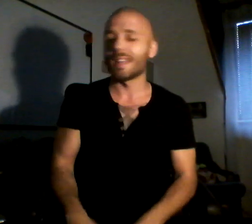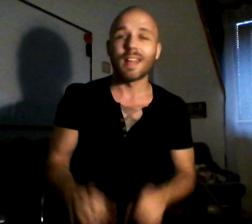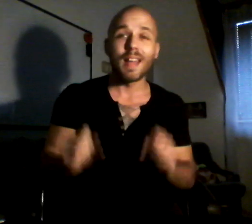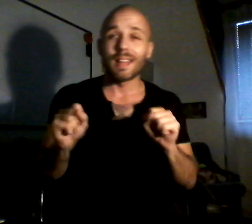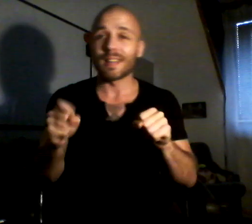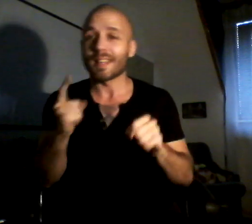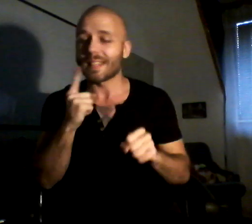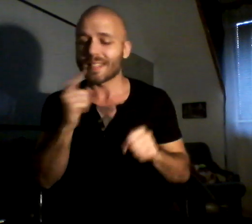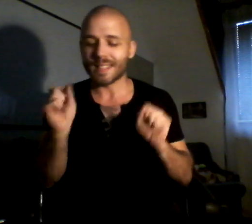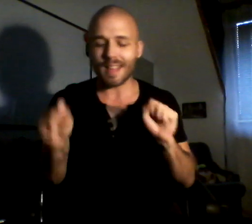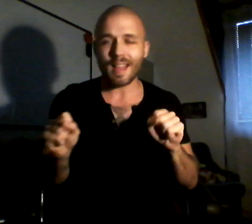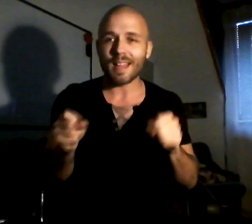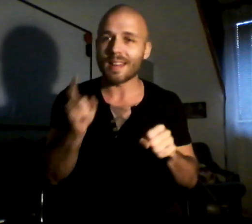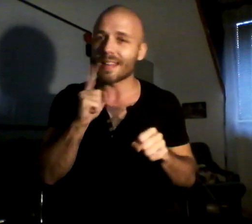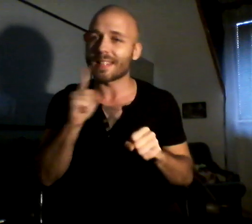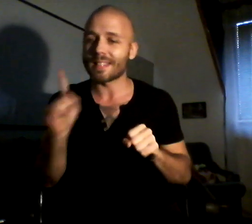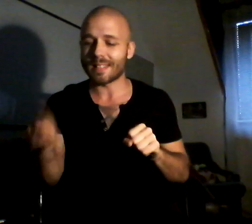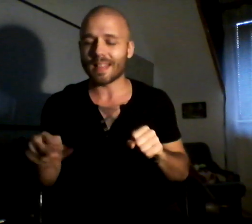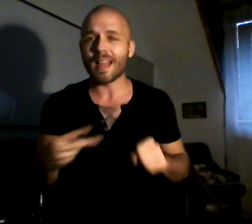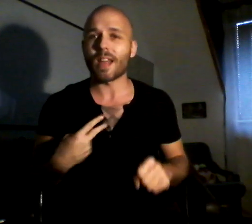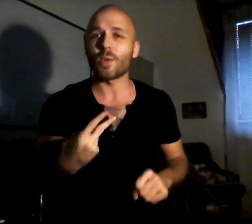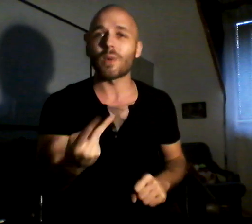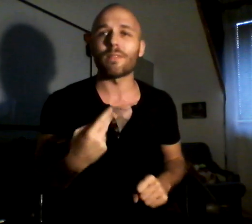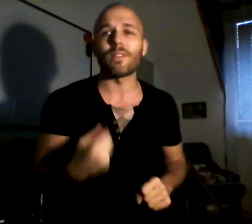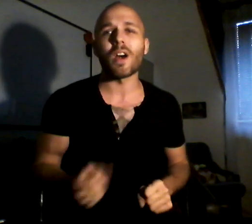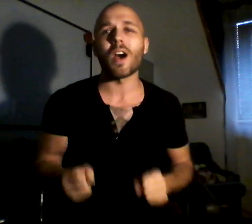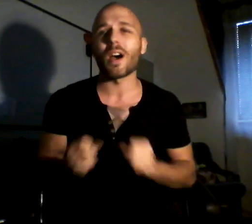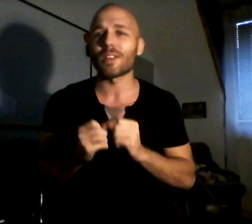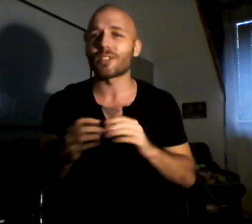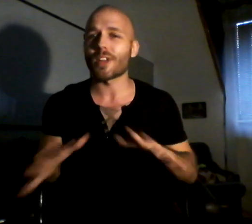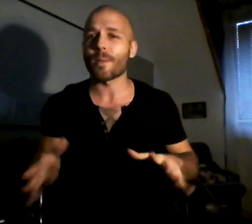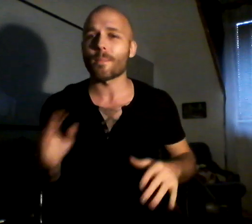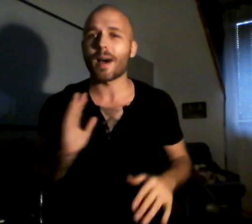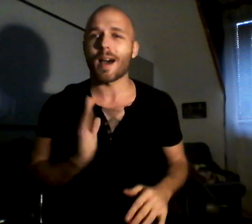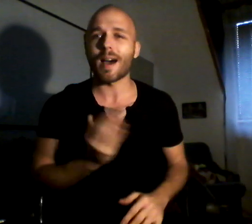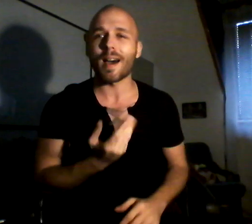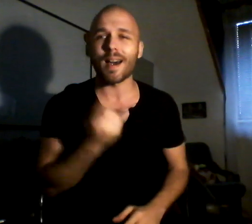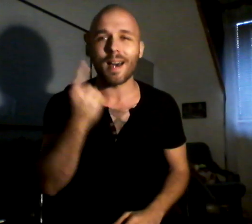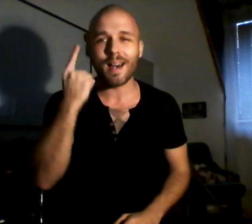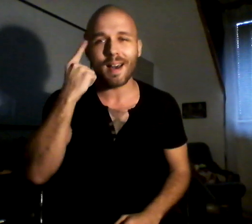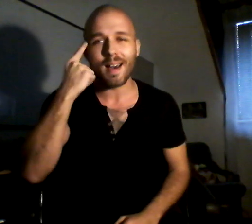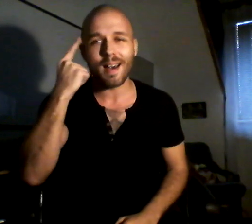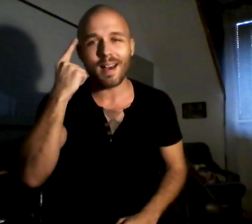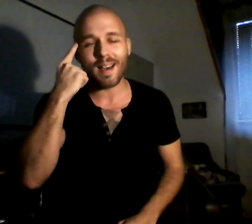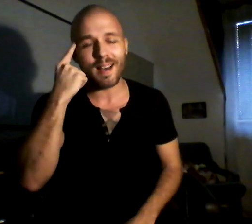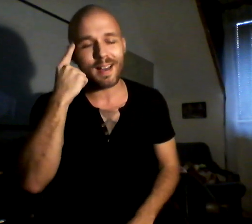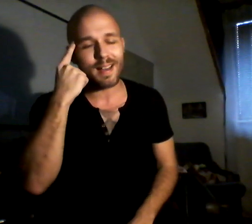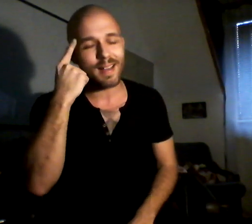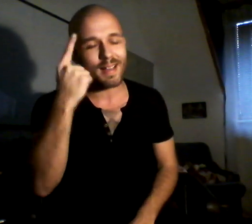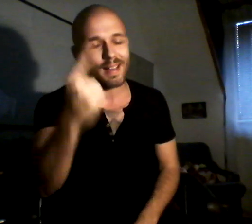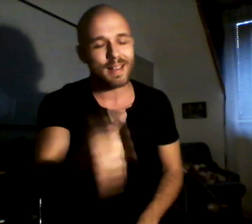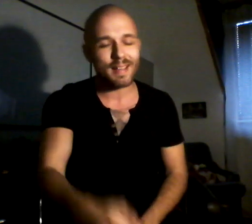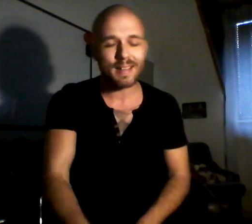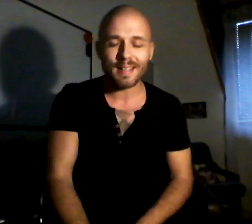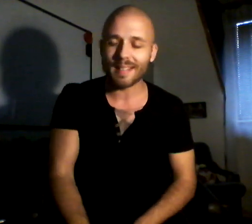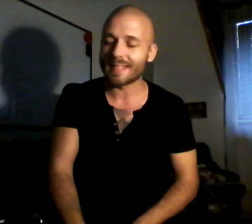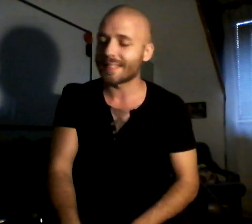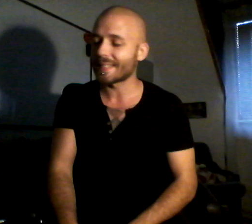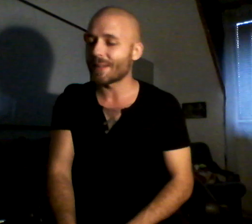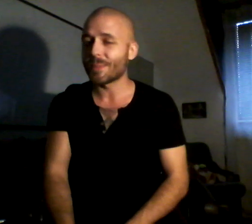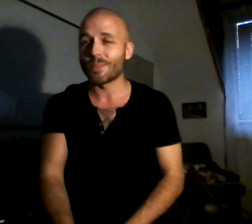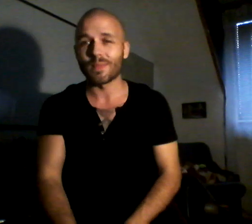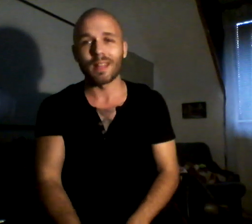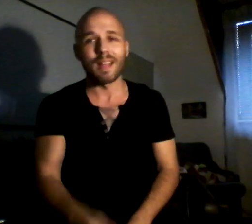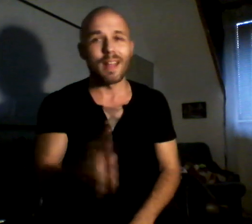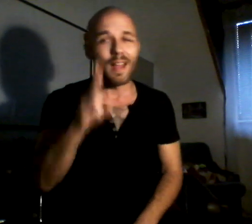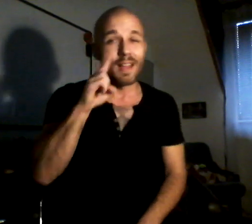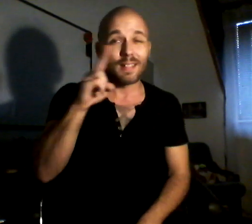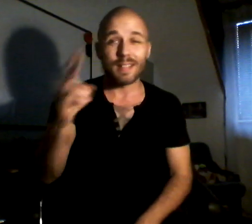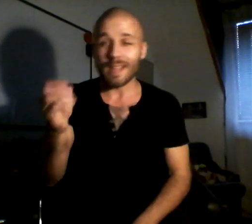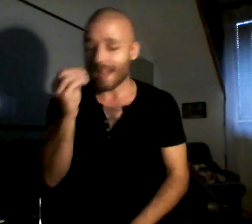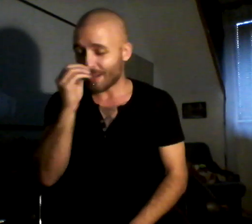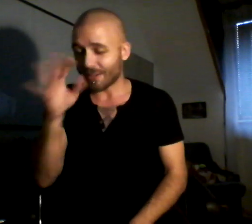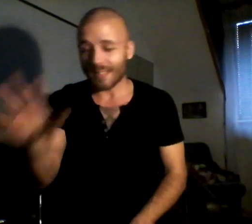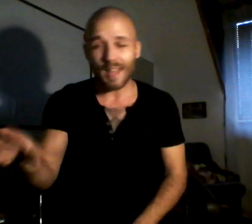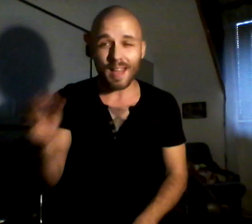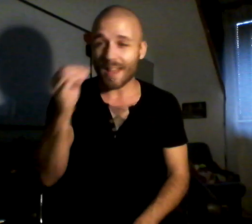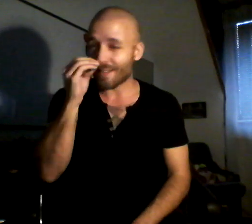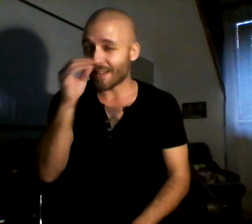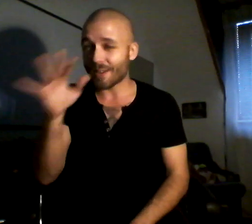They can say, they can say, we've lost all my life. They don't care, I